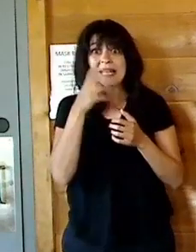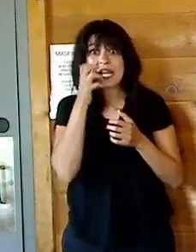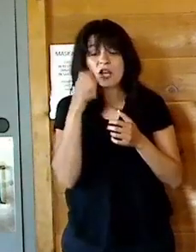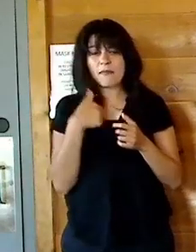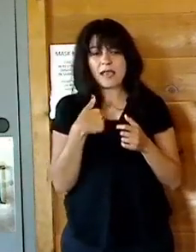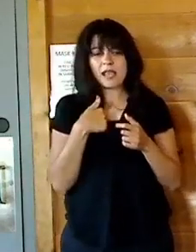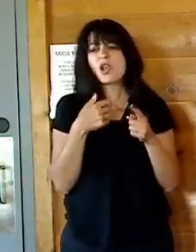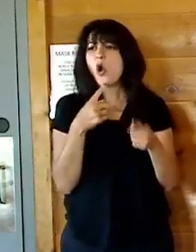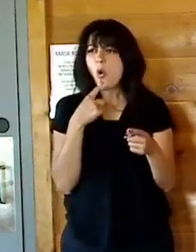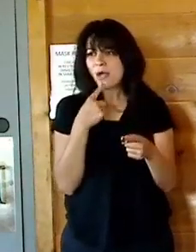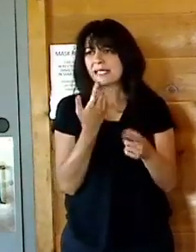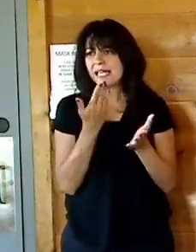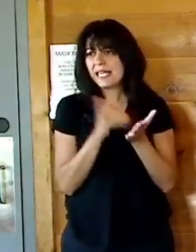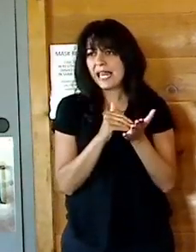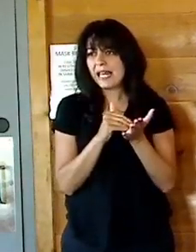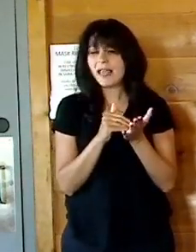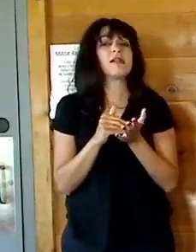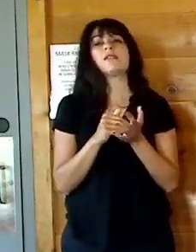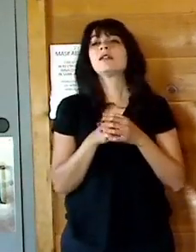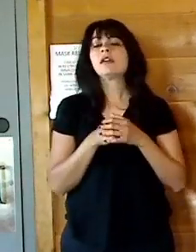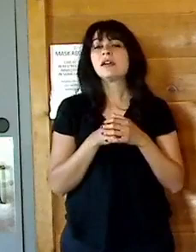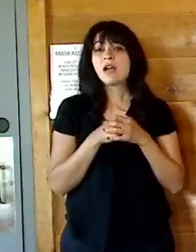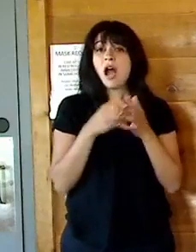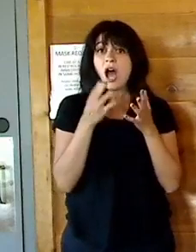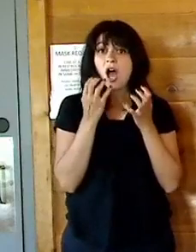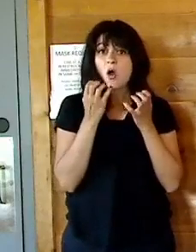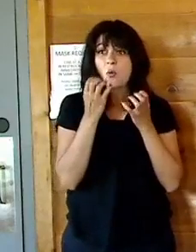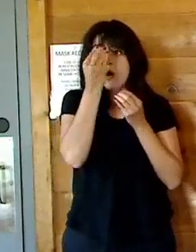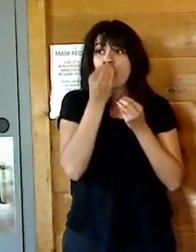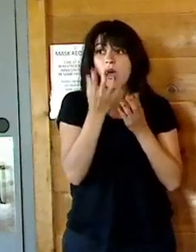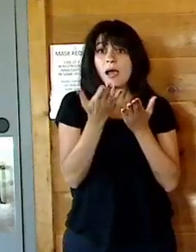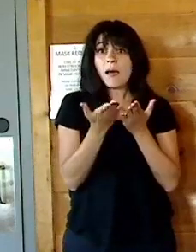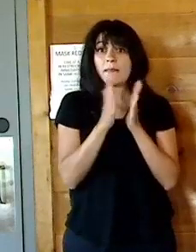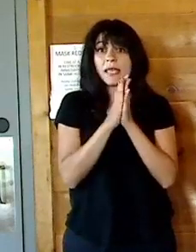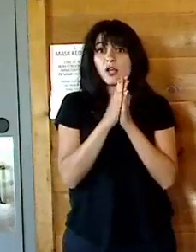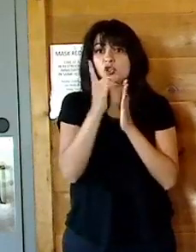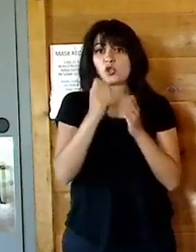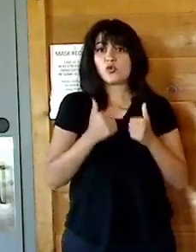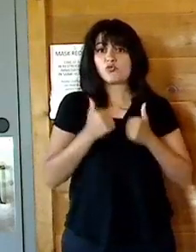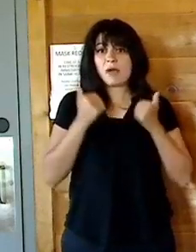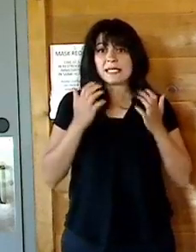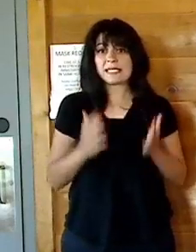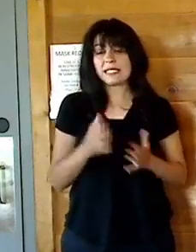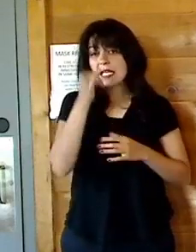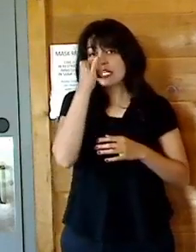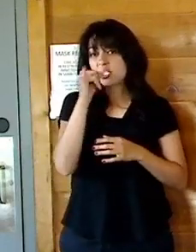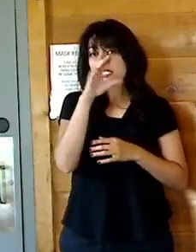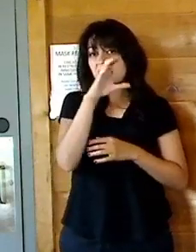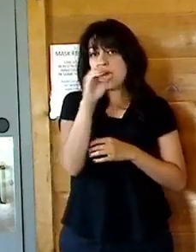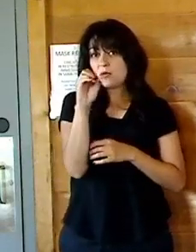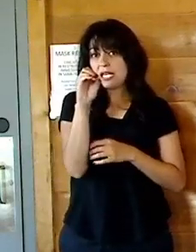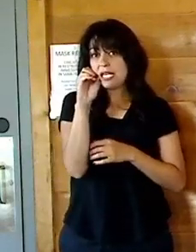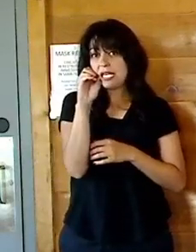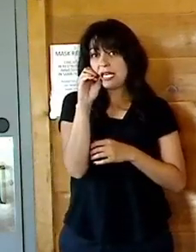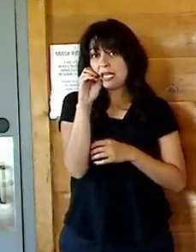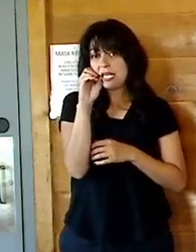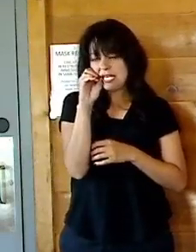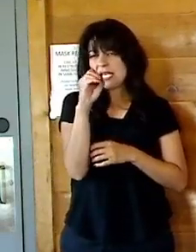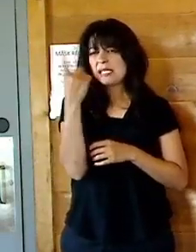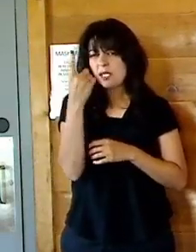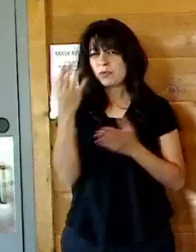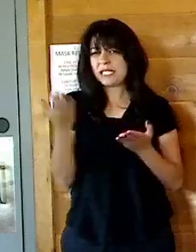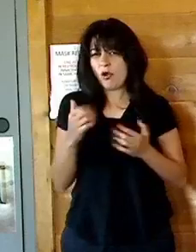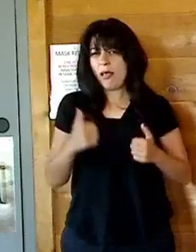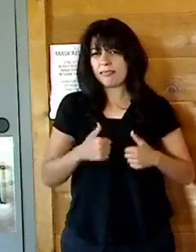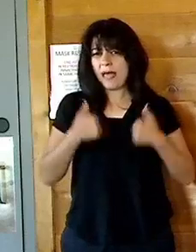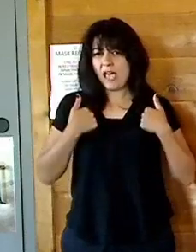though. Well, I'll repeat what you have to say. Either way. I would like to make an appeal to the residents of Dutchess County. And it's in regard